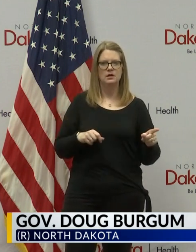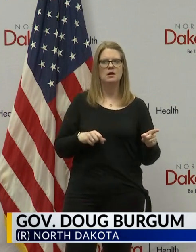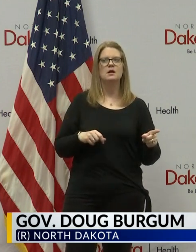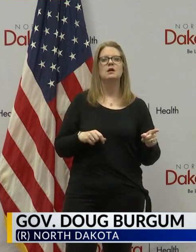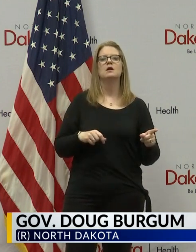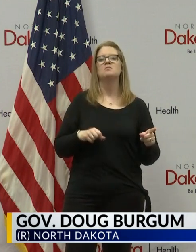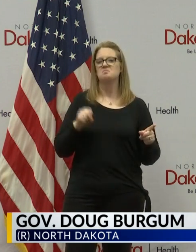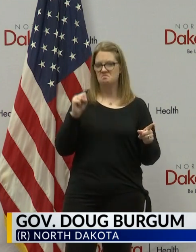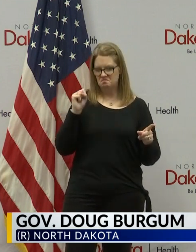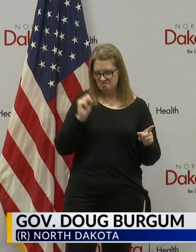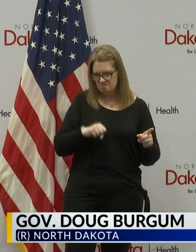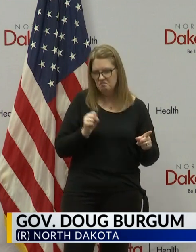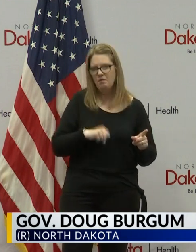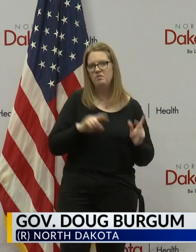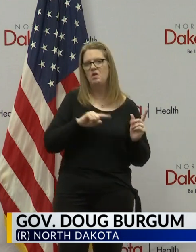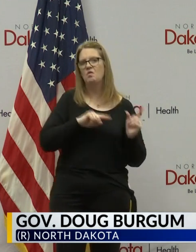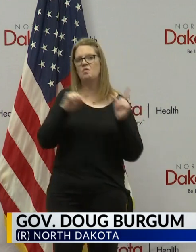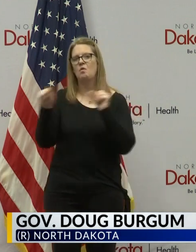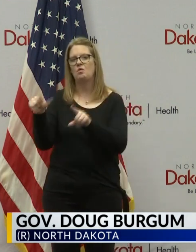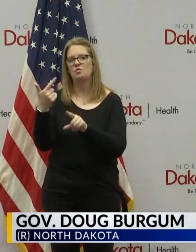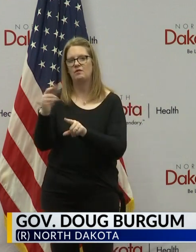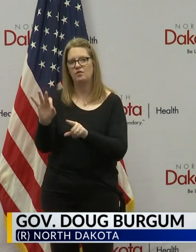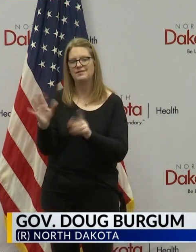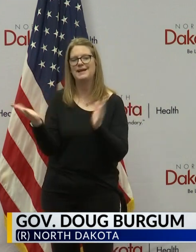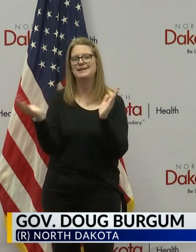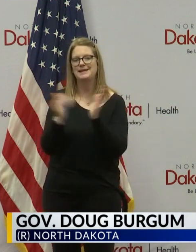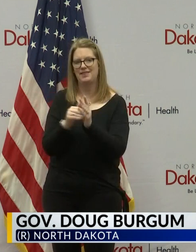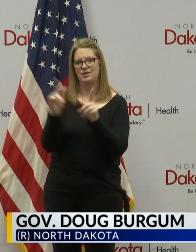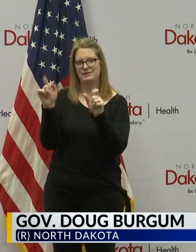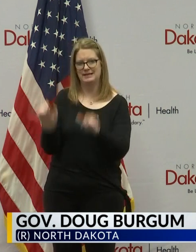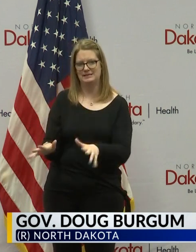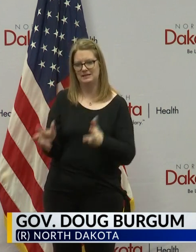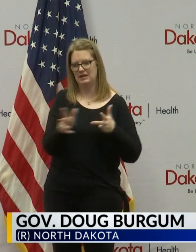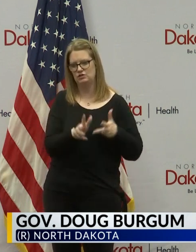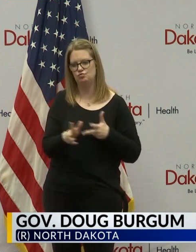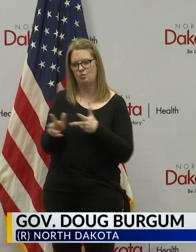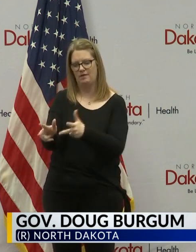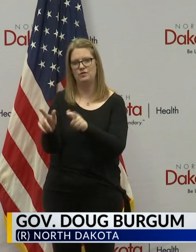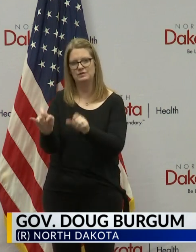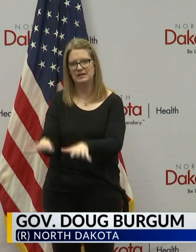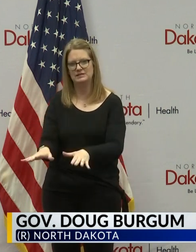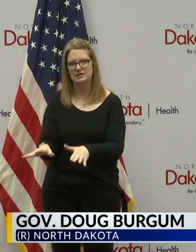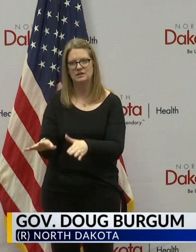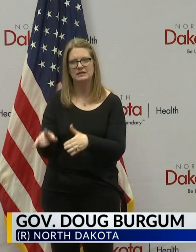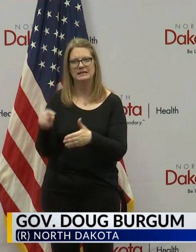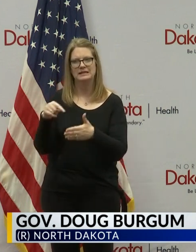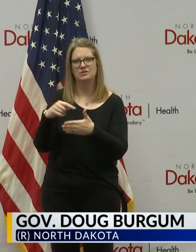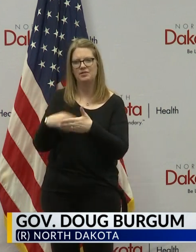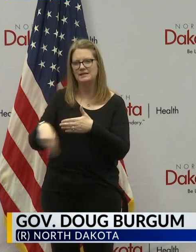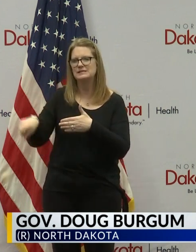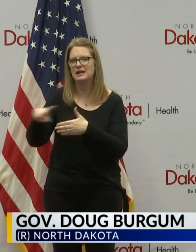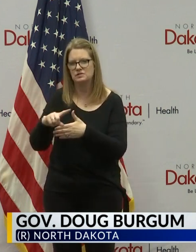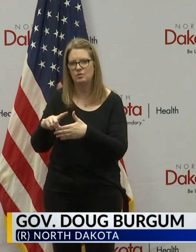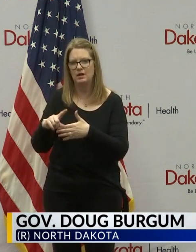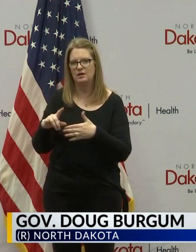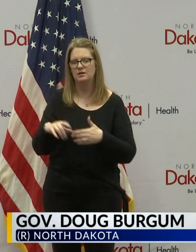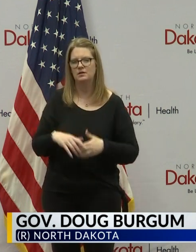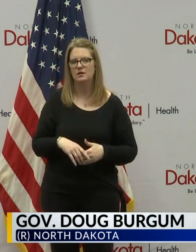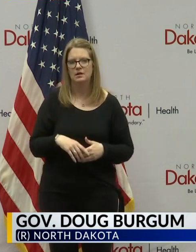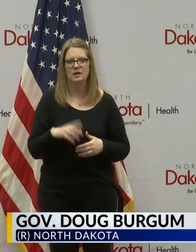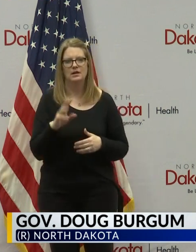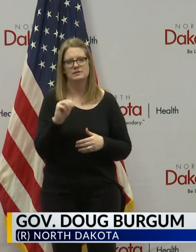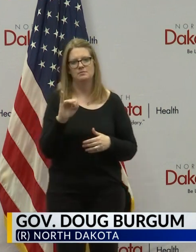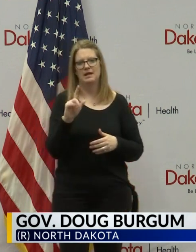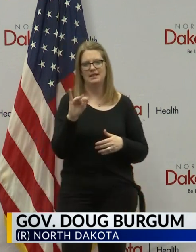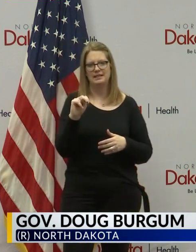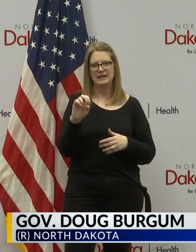into Grand Forks with another drive-through testing effort sometime this next week. As my Lynn just indicated, the